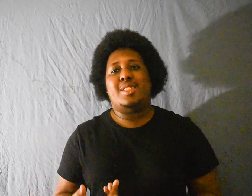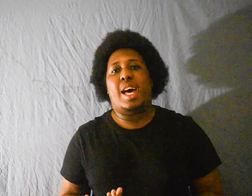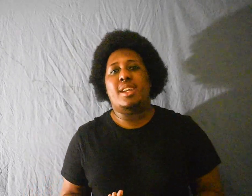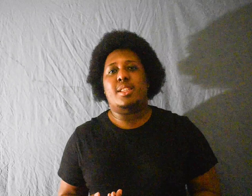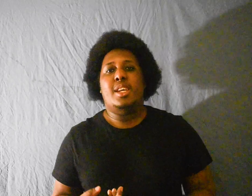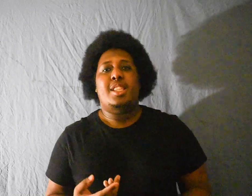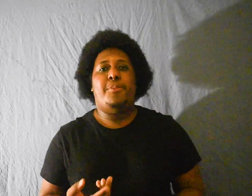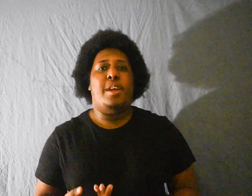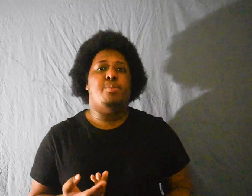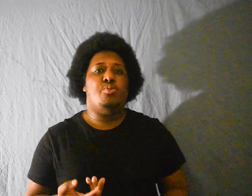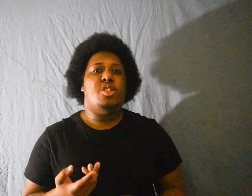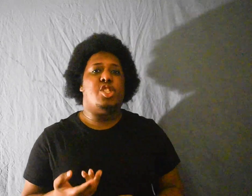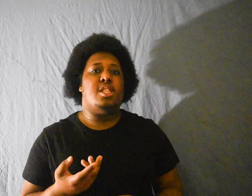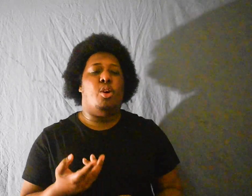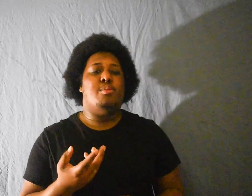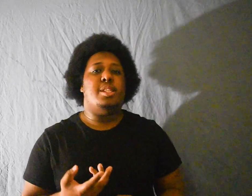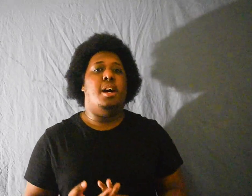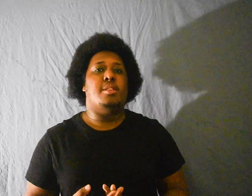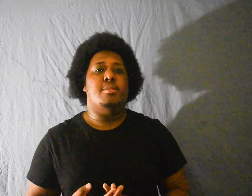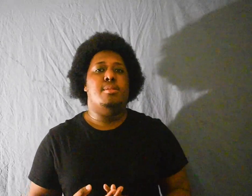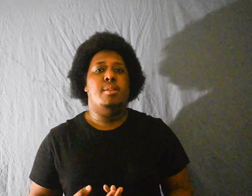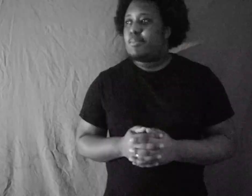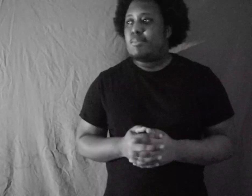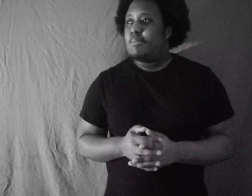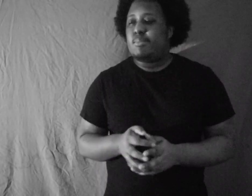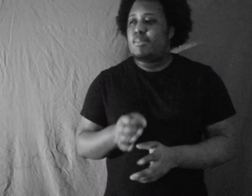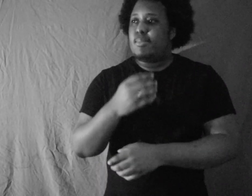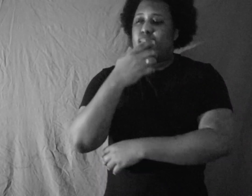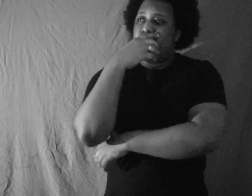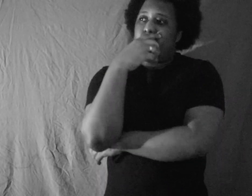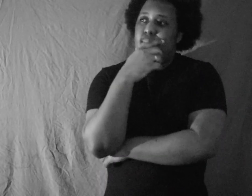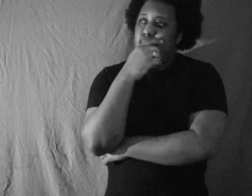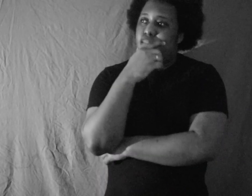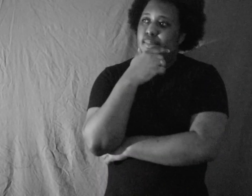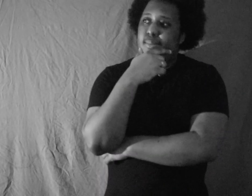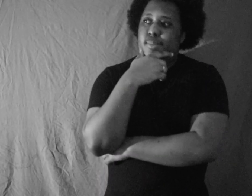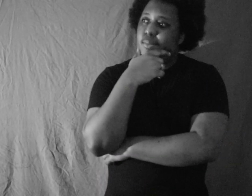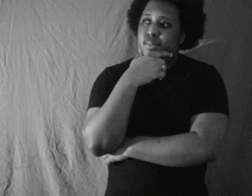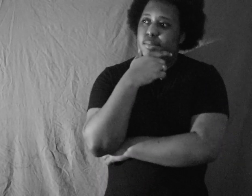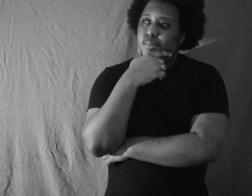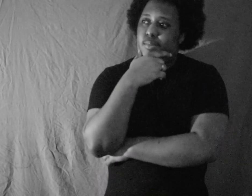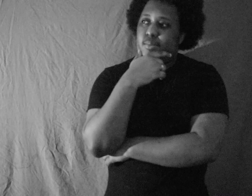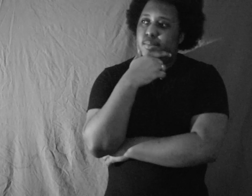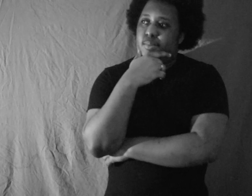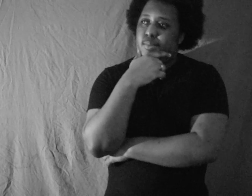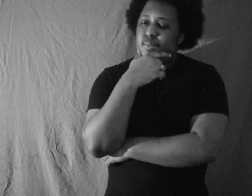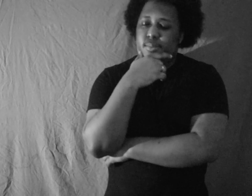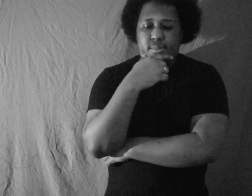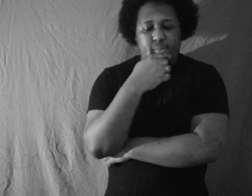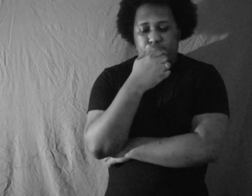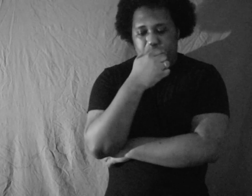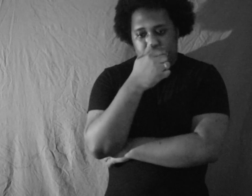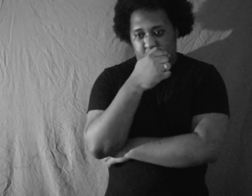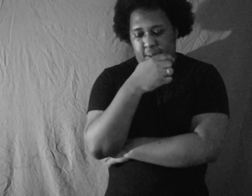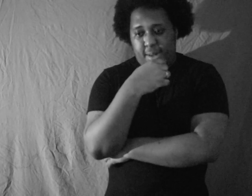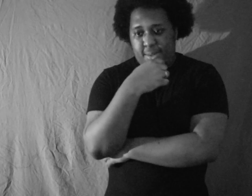society that favors one gender over the other Believes the narrative of a woman when she's speaking But then when a man said that he'd been